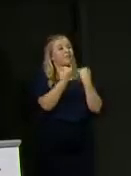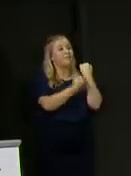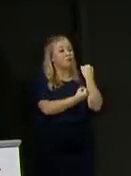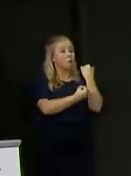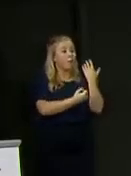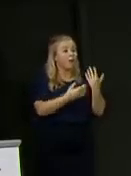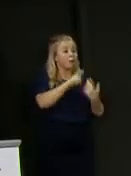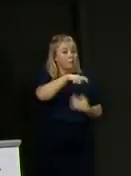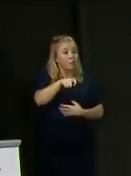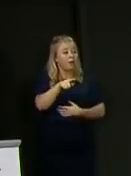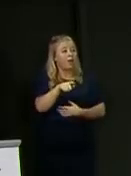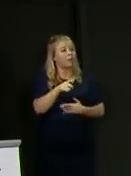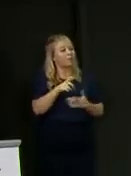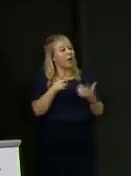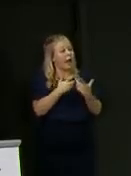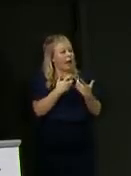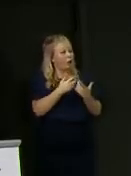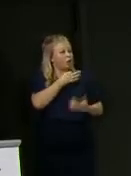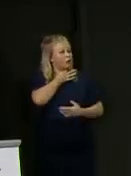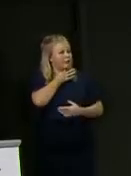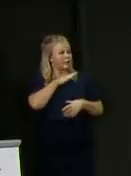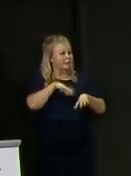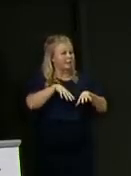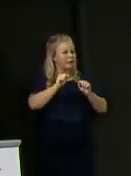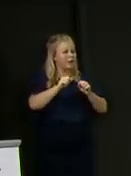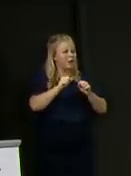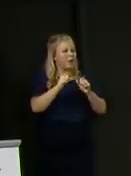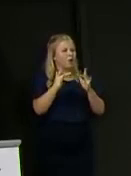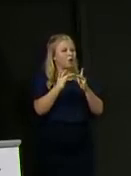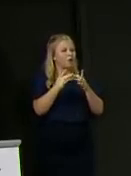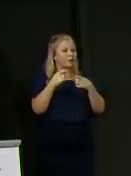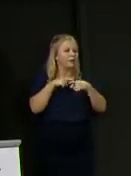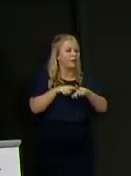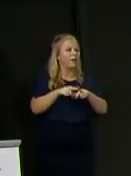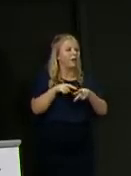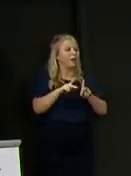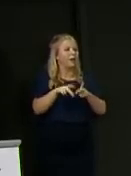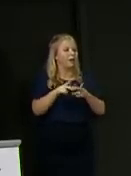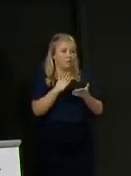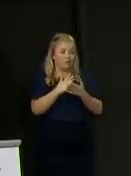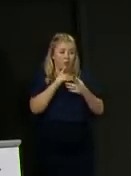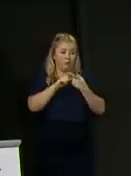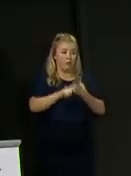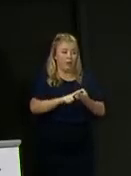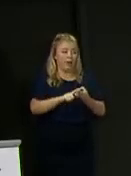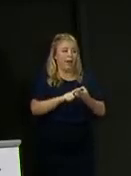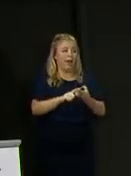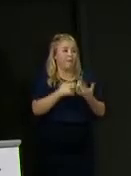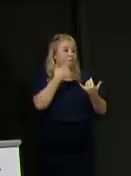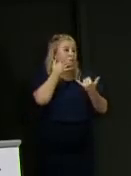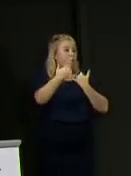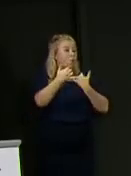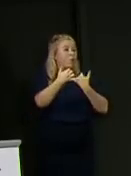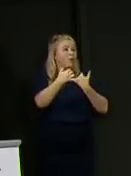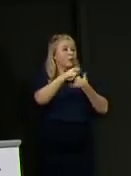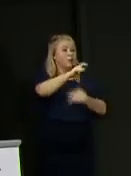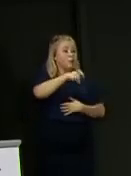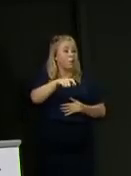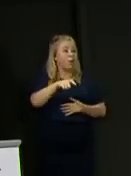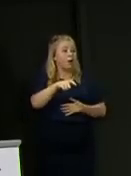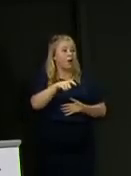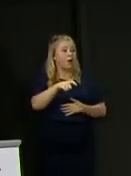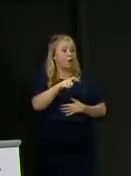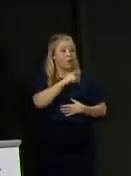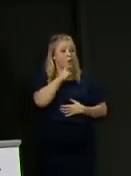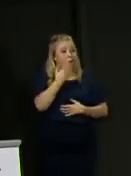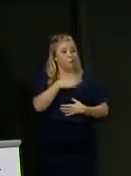launch this contact tracing system, which relies so heavily on what are, in effect, unsolicited phone calls to contacts who have potentially